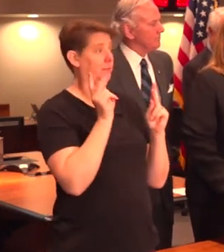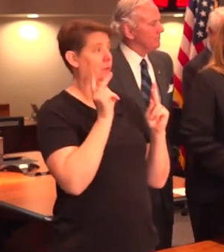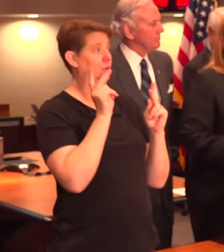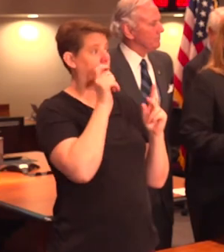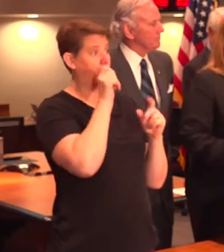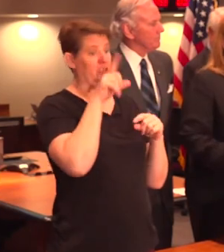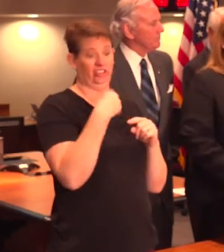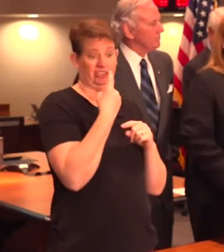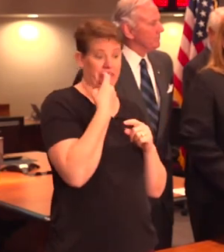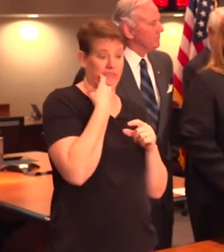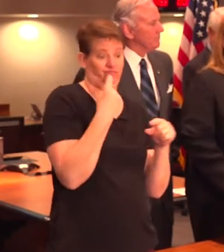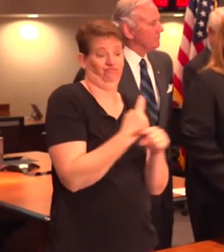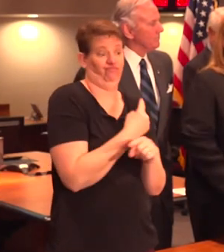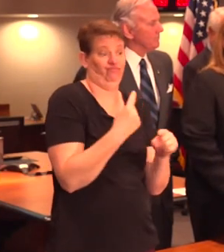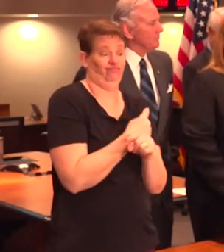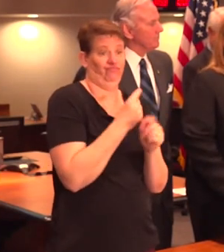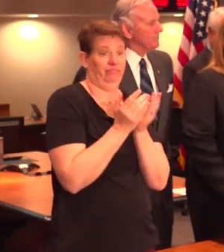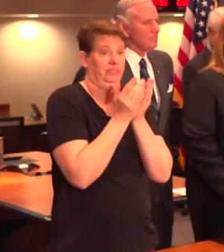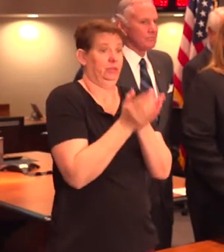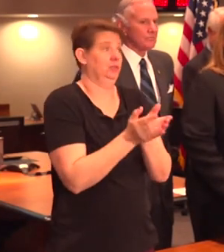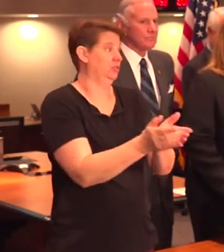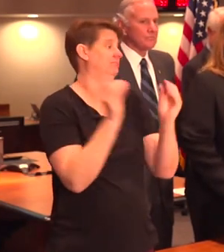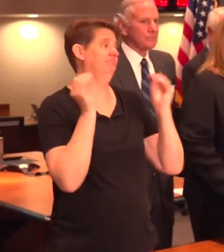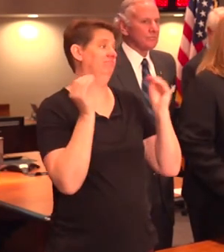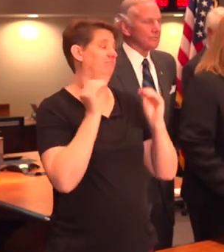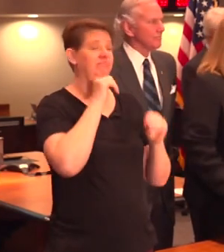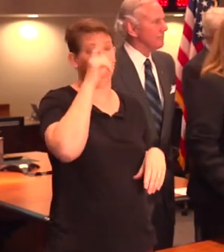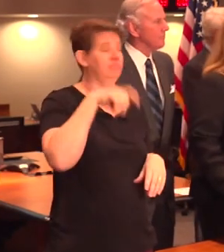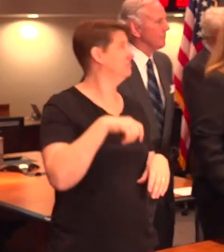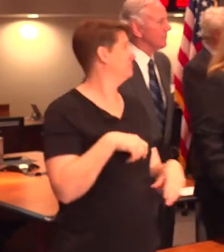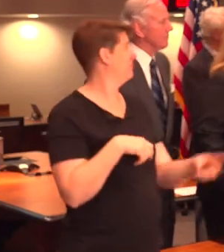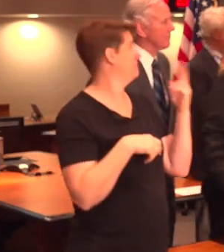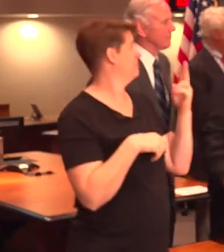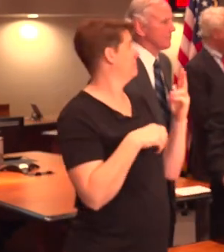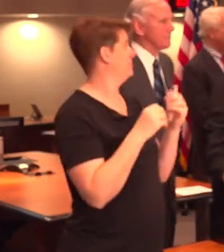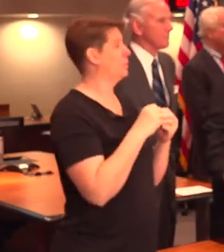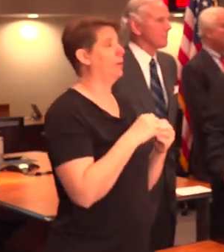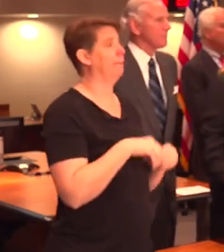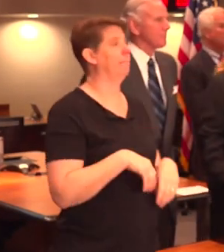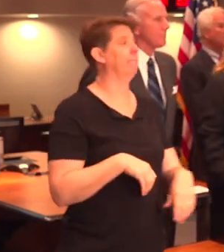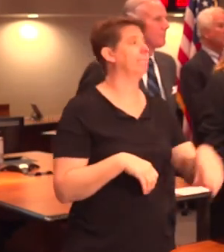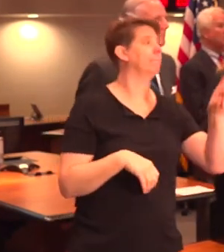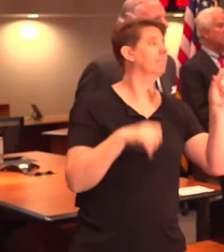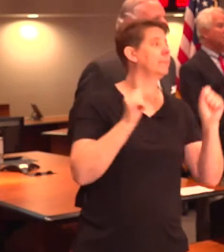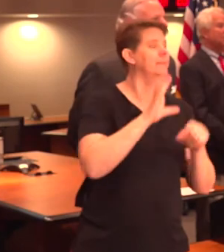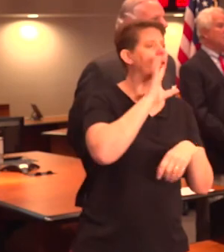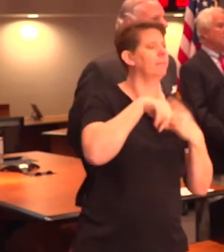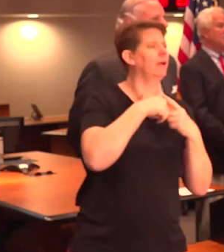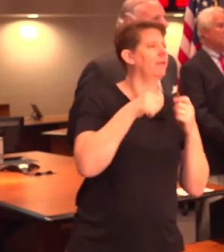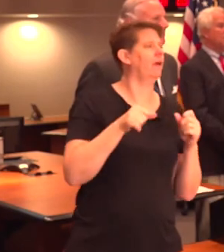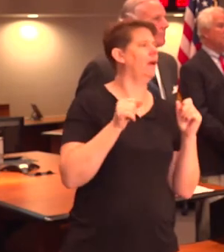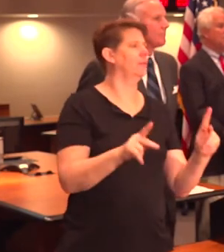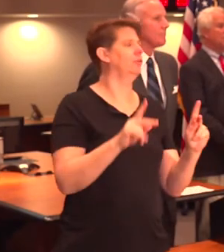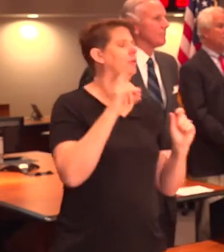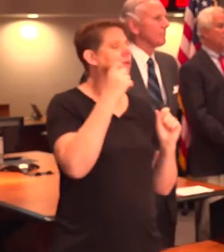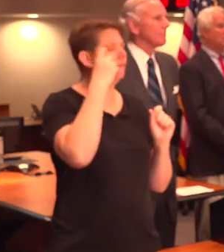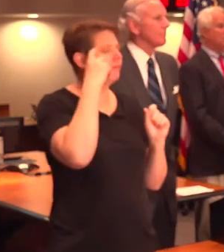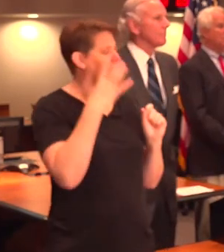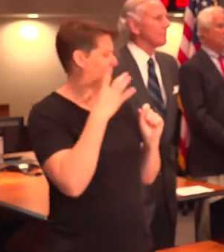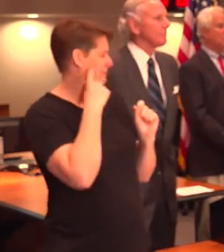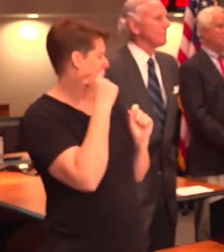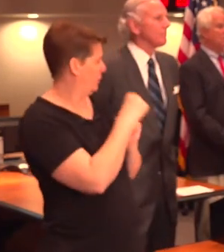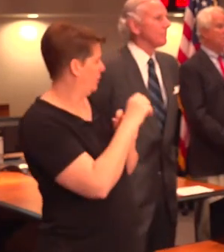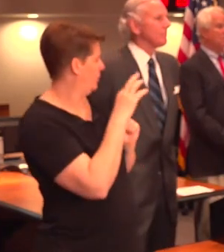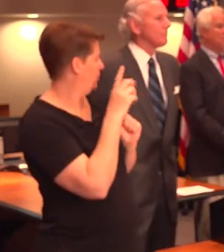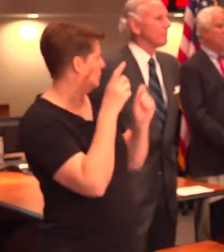who are just getting off of your regular everyday cruise ship. Can more questions. Can you talk about the opportunity? Maybe, Governor, this one is for